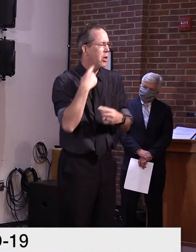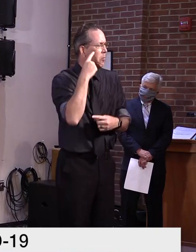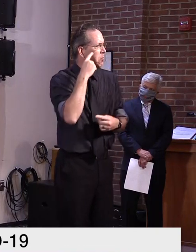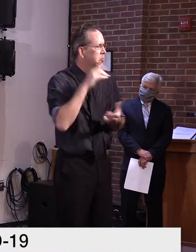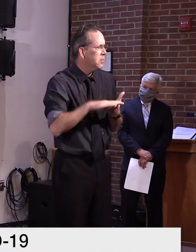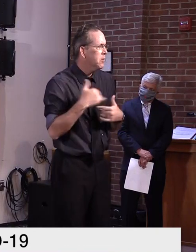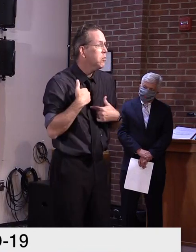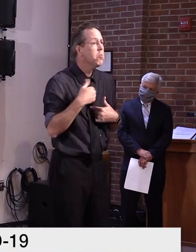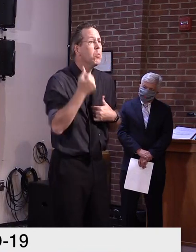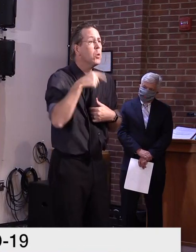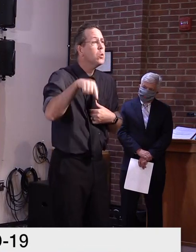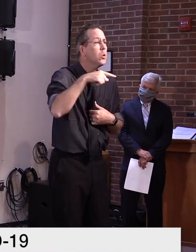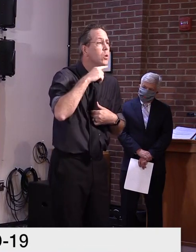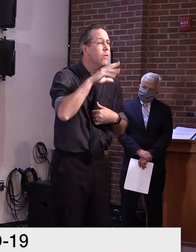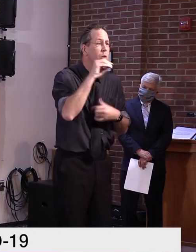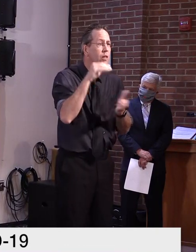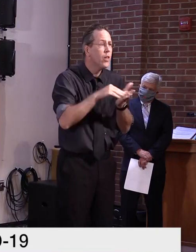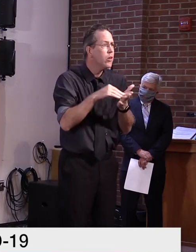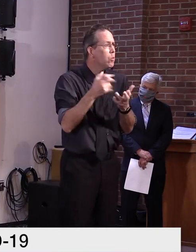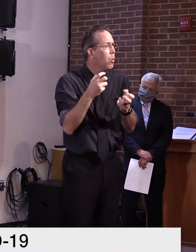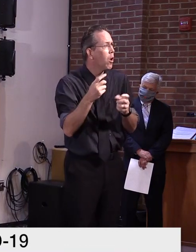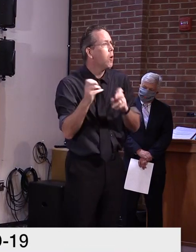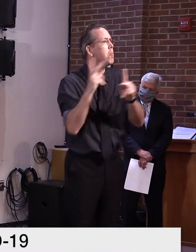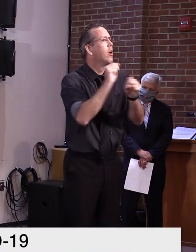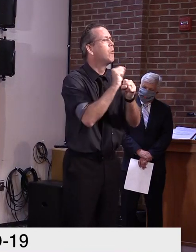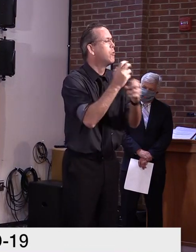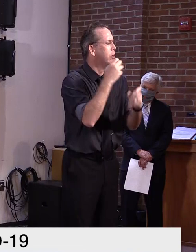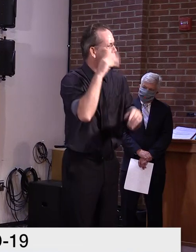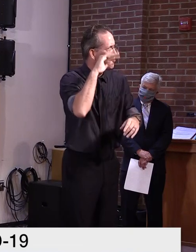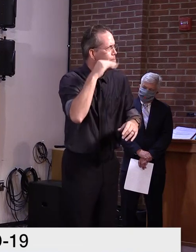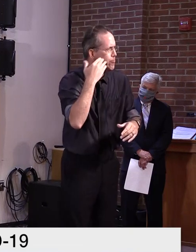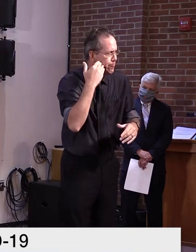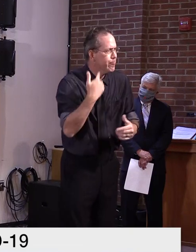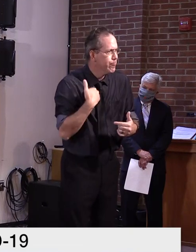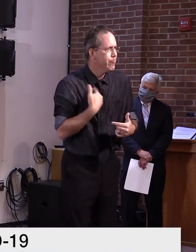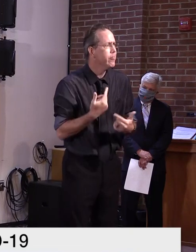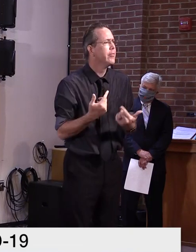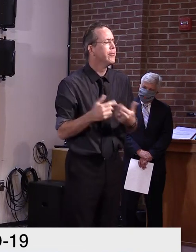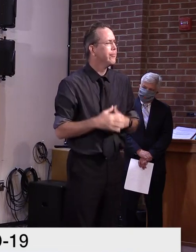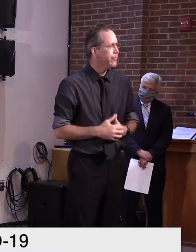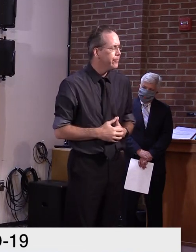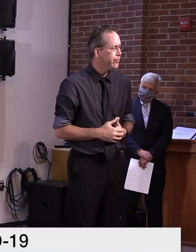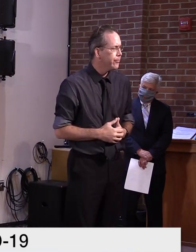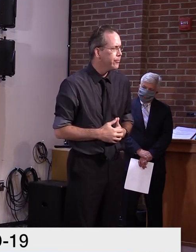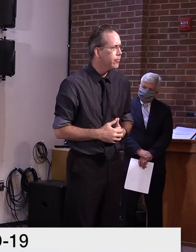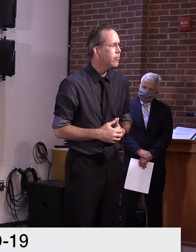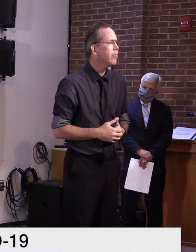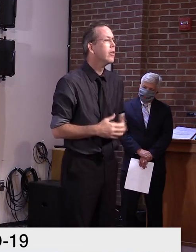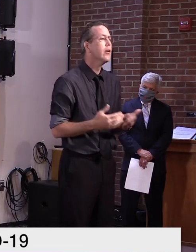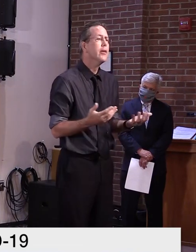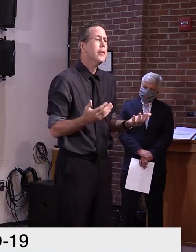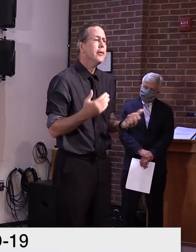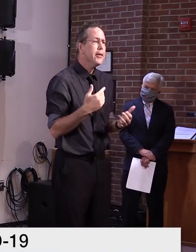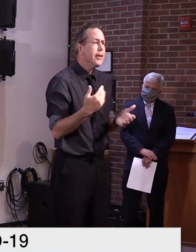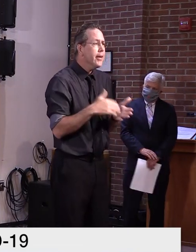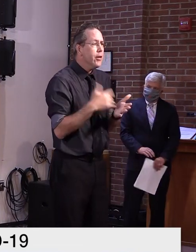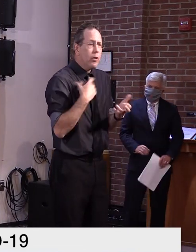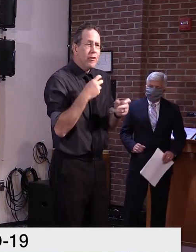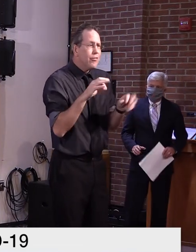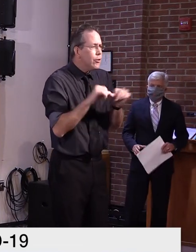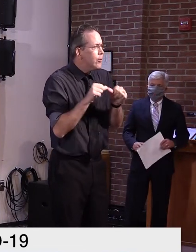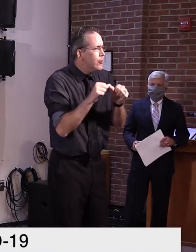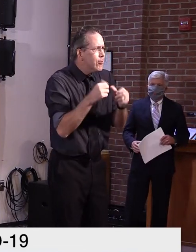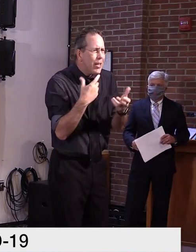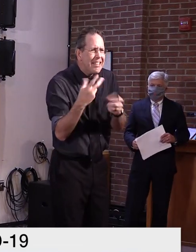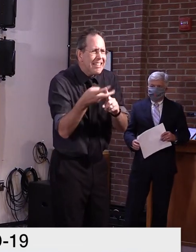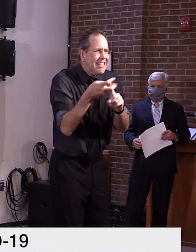are looking forward to going back, uh, to their, their normal, uh, professions. Um, and we continue to recruit. I think we've, uh,